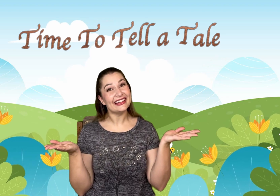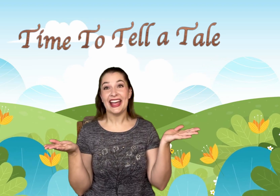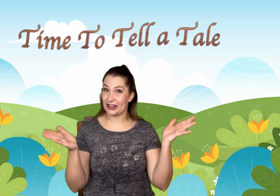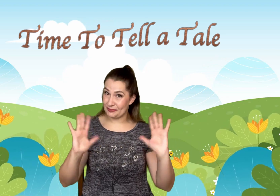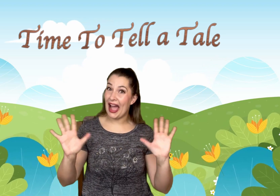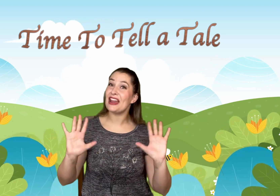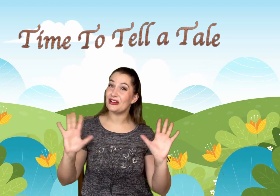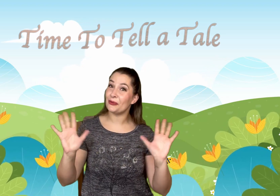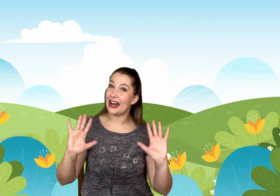Goodbye, everyone!